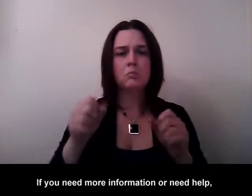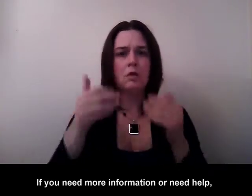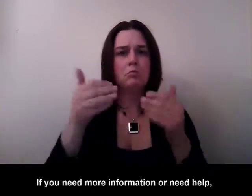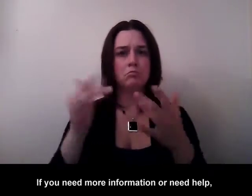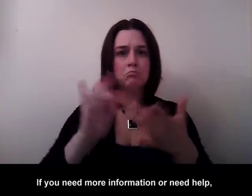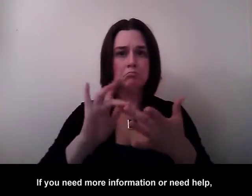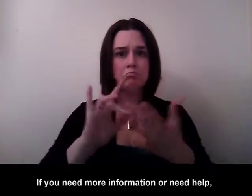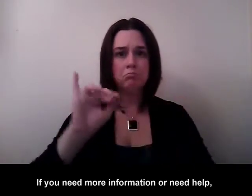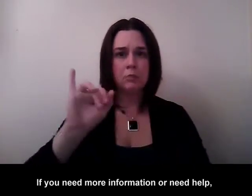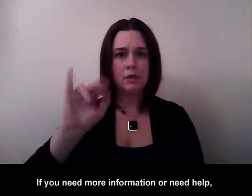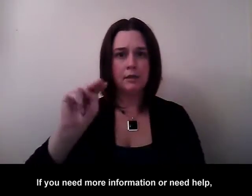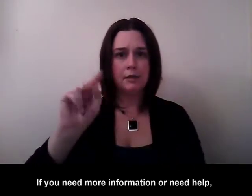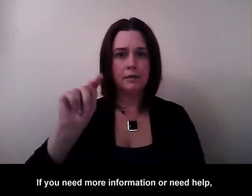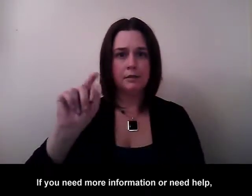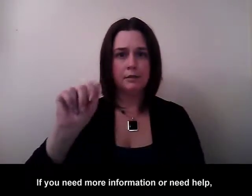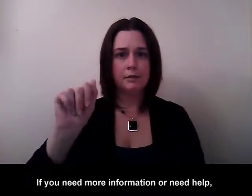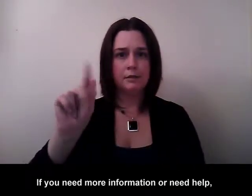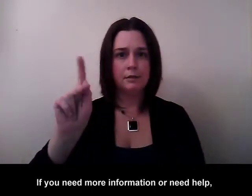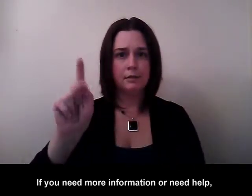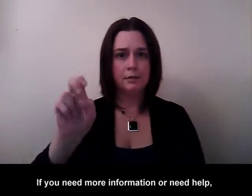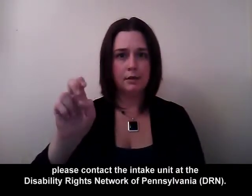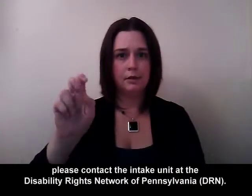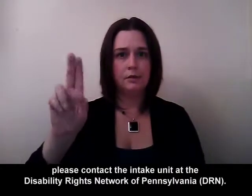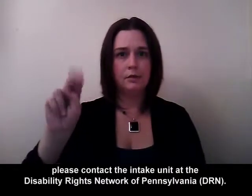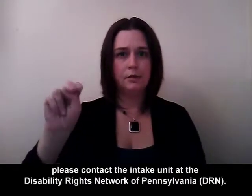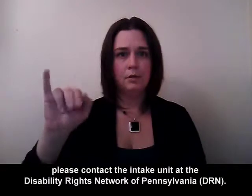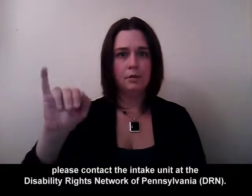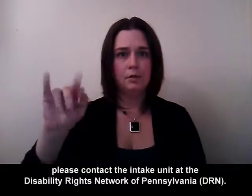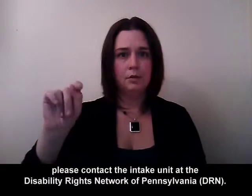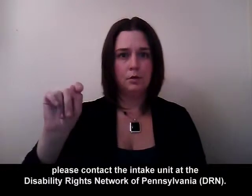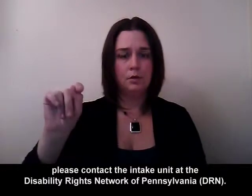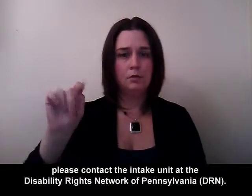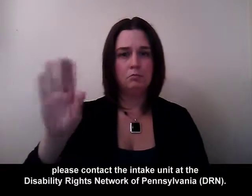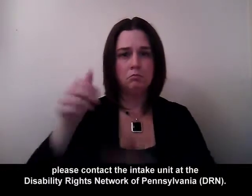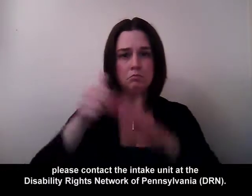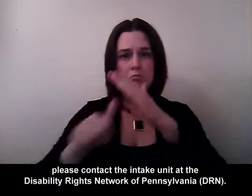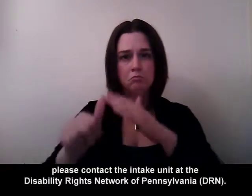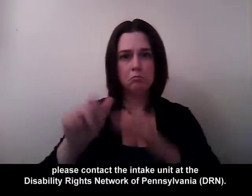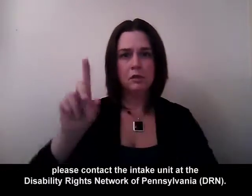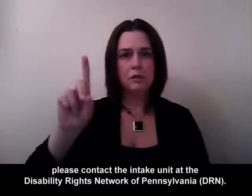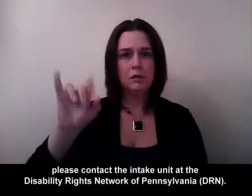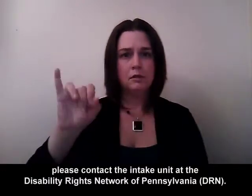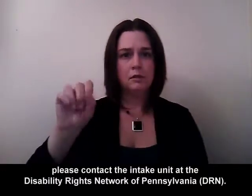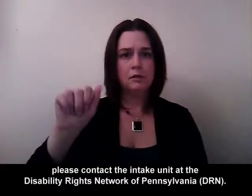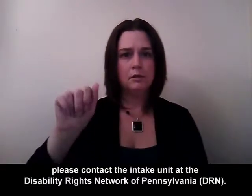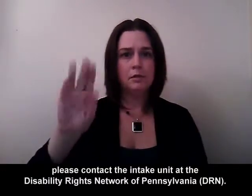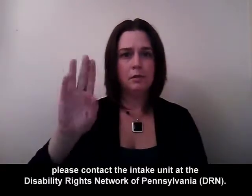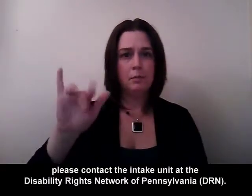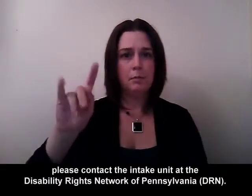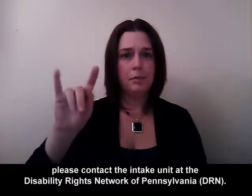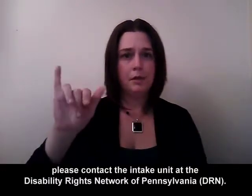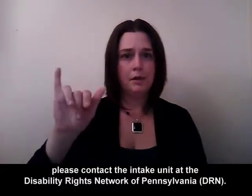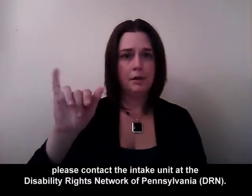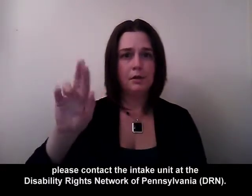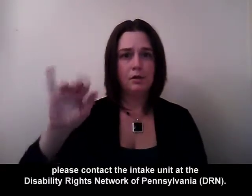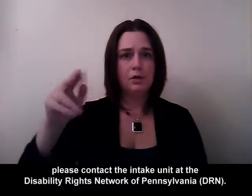If you need more information or need help, please contact the Intake Unit at the Disability Rights Network of Pennsylvania,